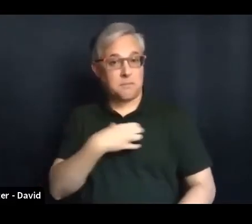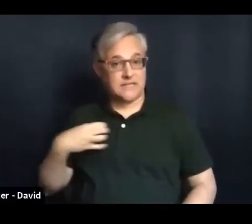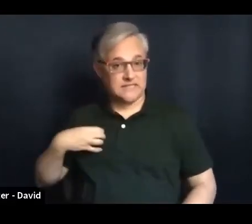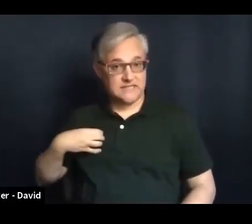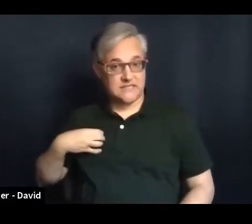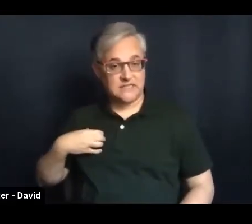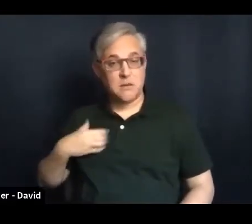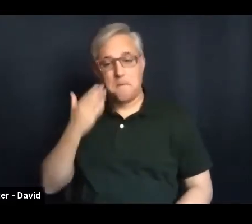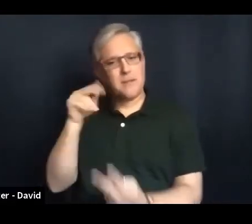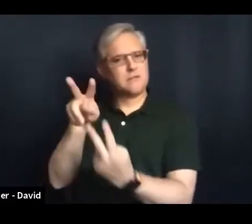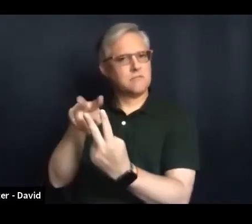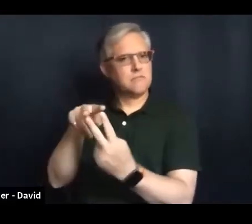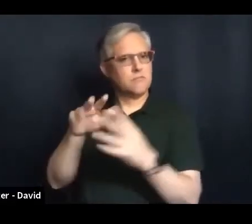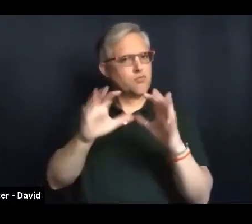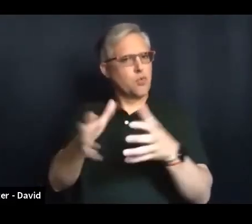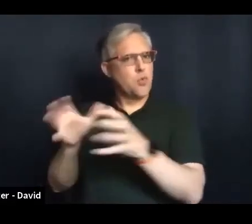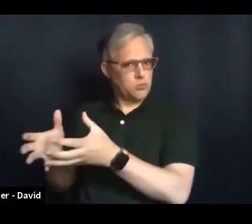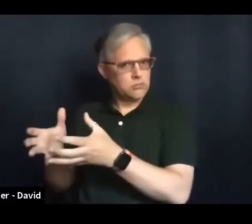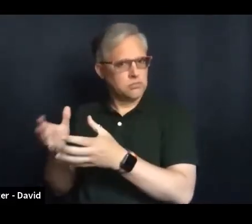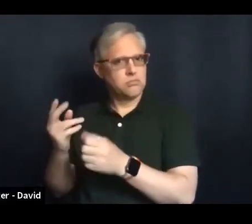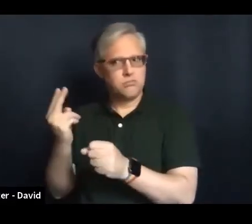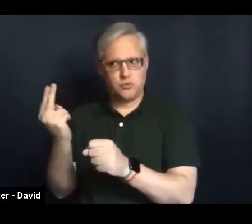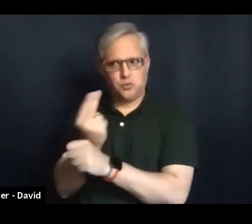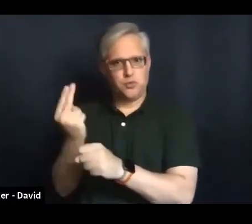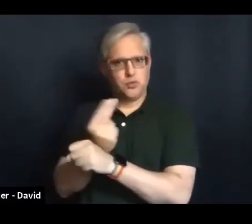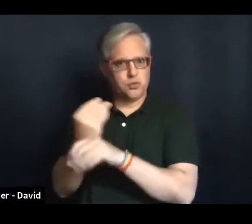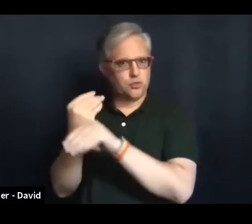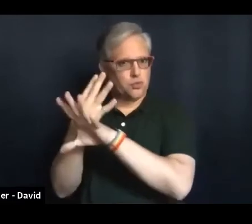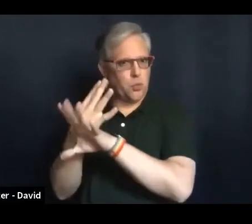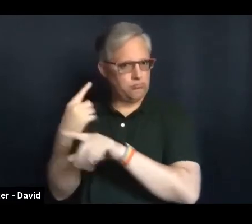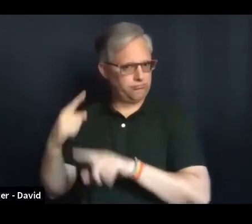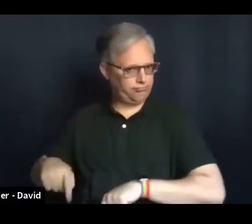And I hope you know where your directory book is. Mine is across the room so I can get it right now.